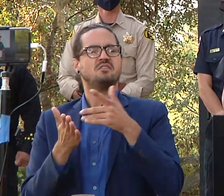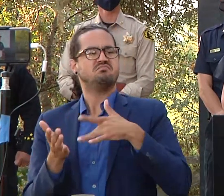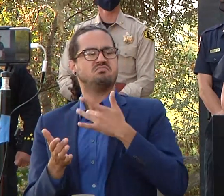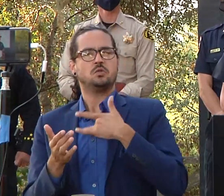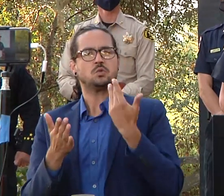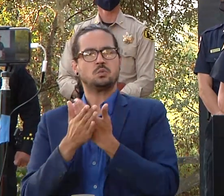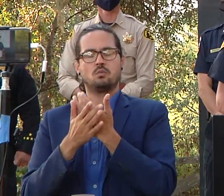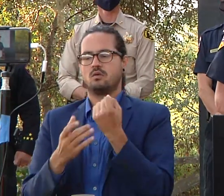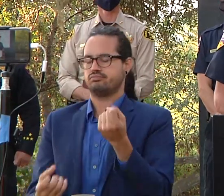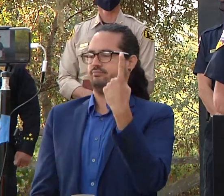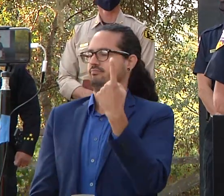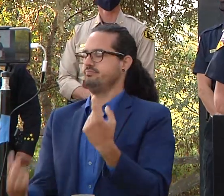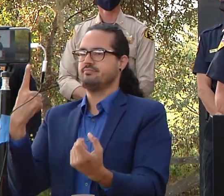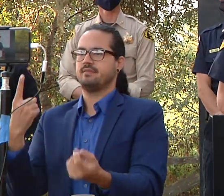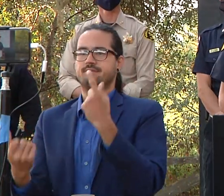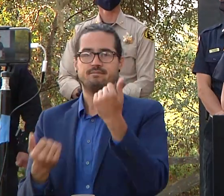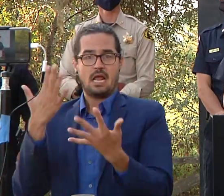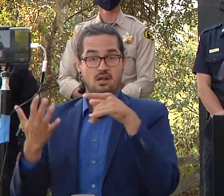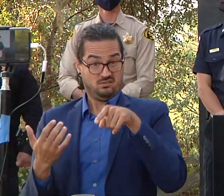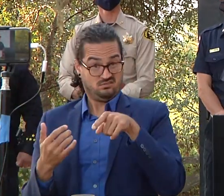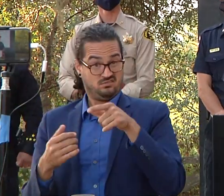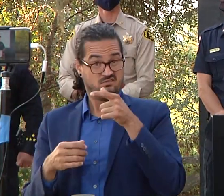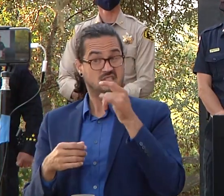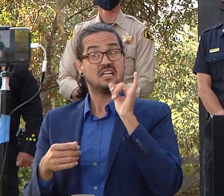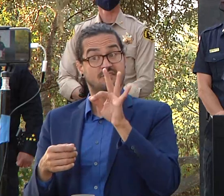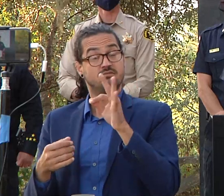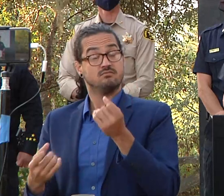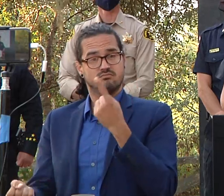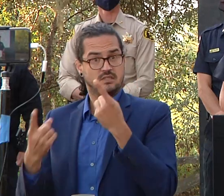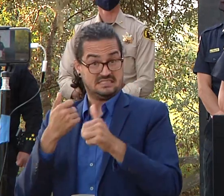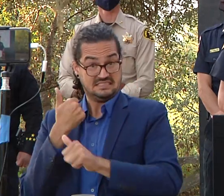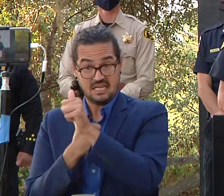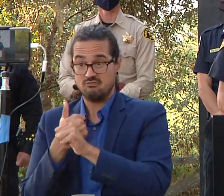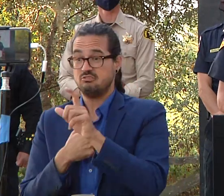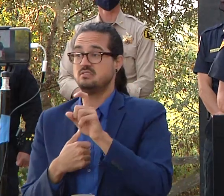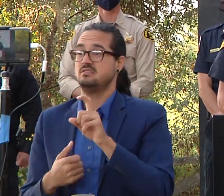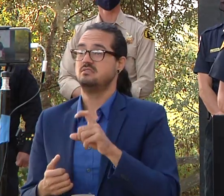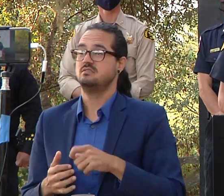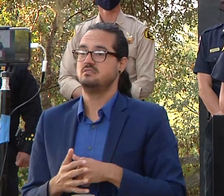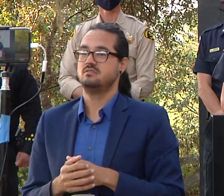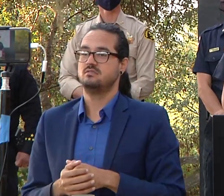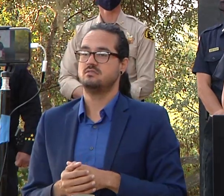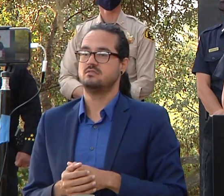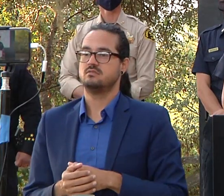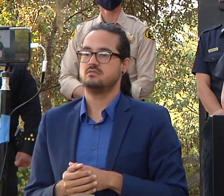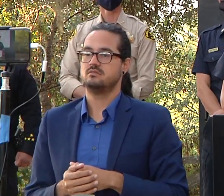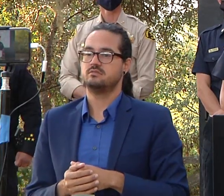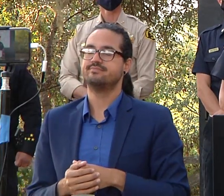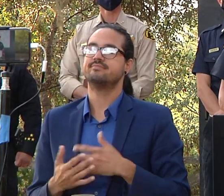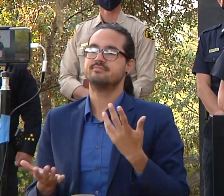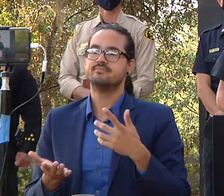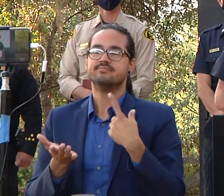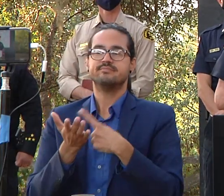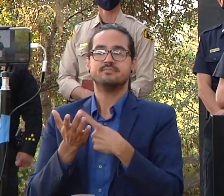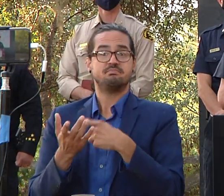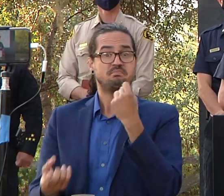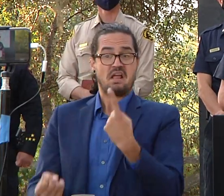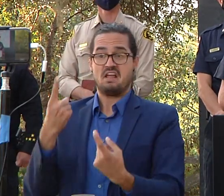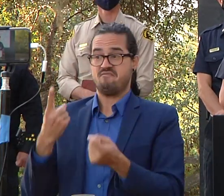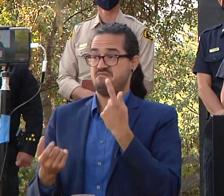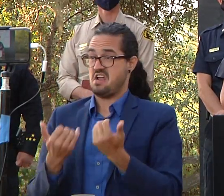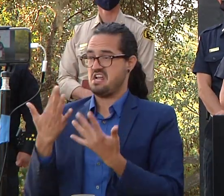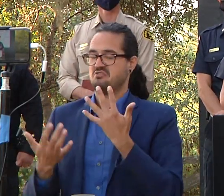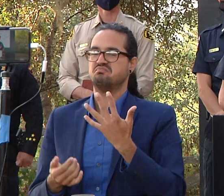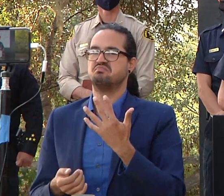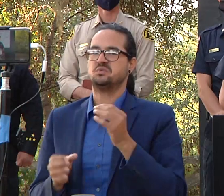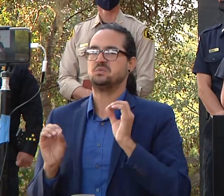that a threat to spread water right so as far as actual spot fires we're really not seeing that what what we're seeing is as we're getting especially